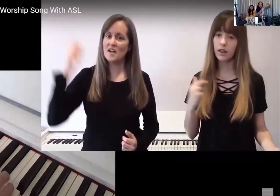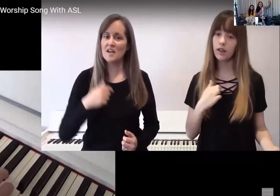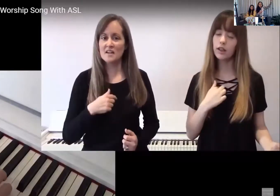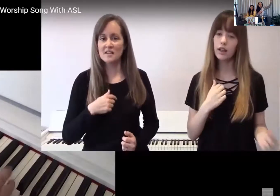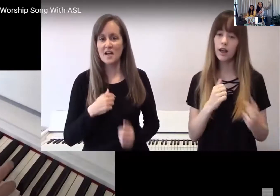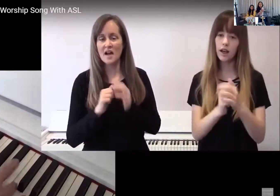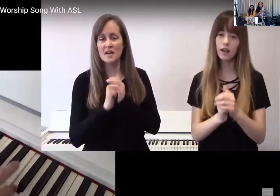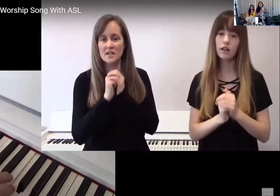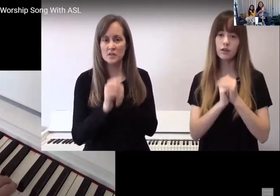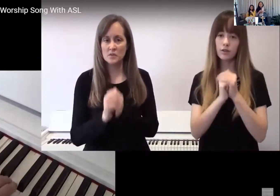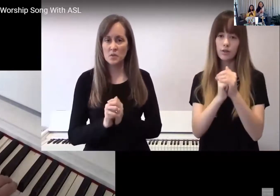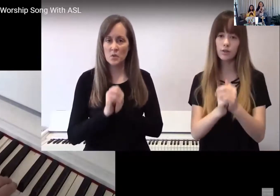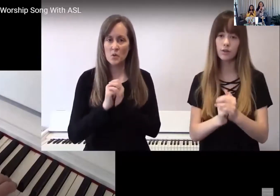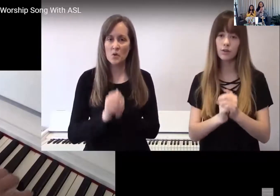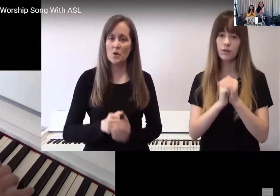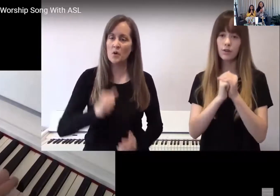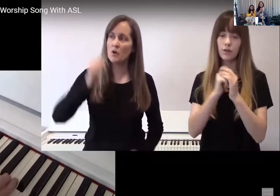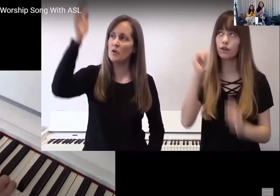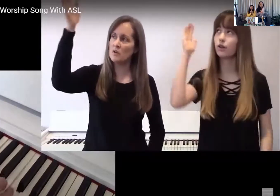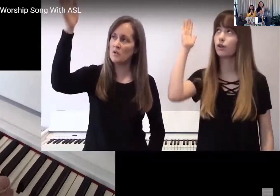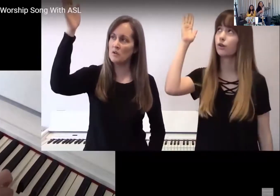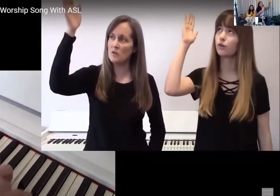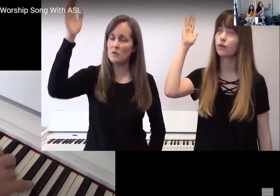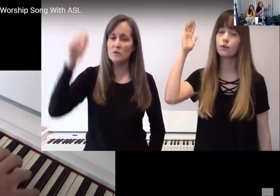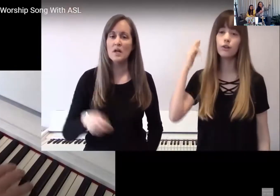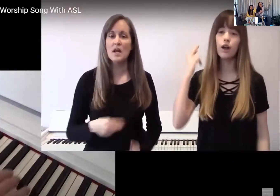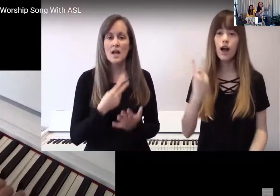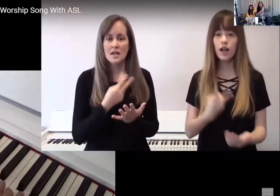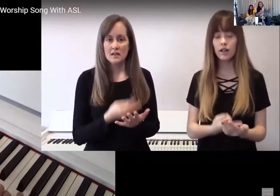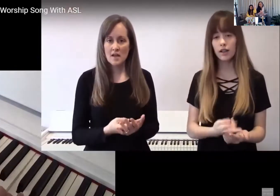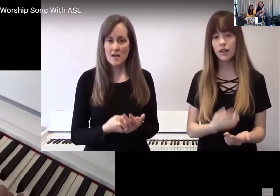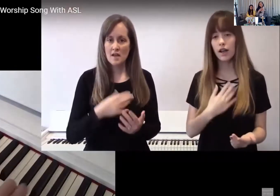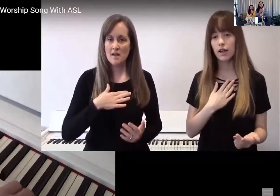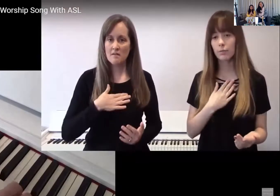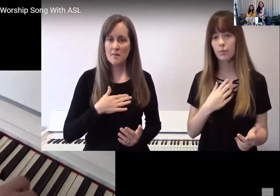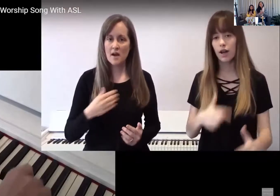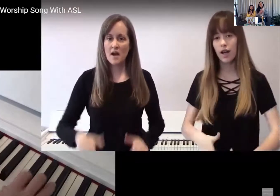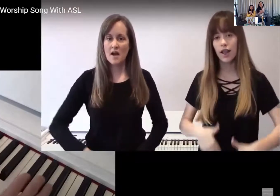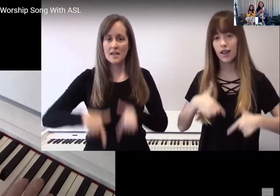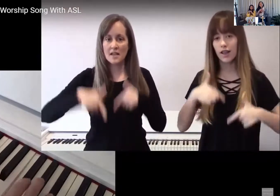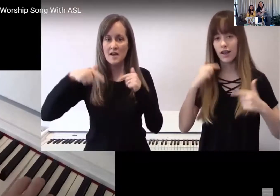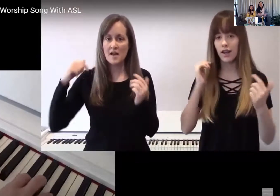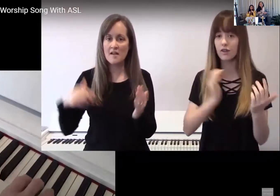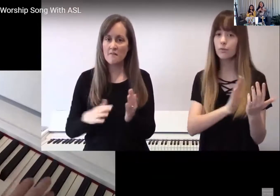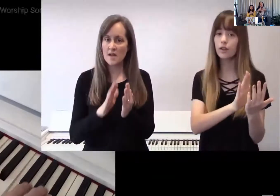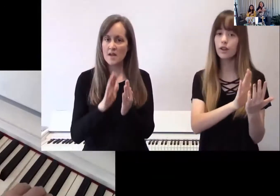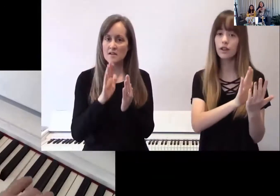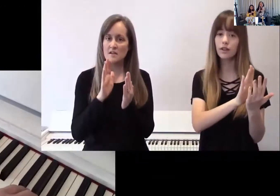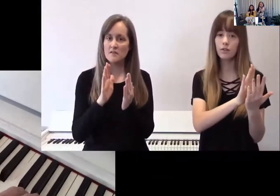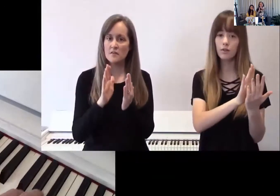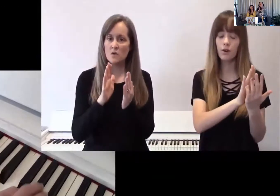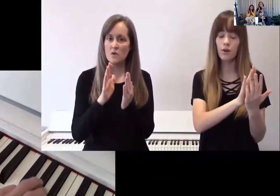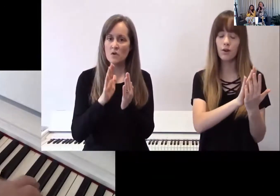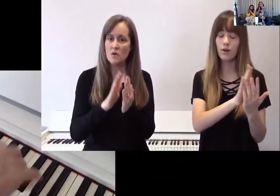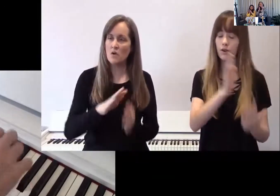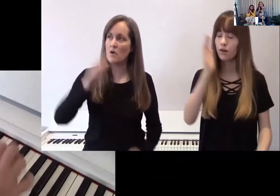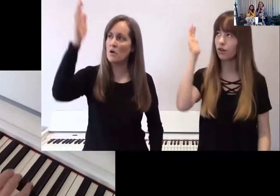I adore you. Lay my life before you. I